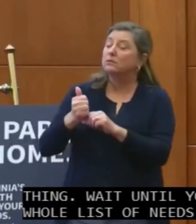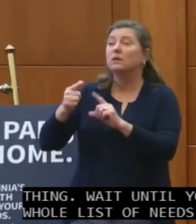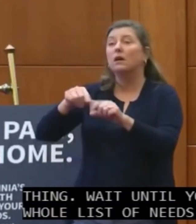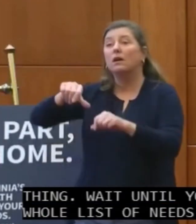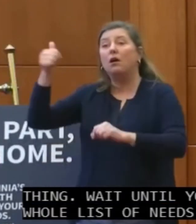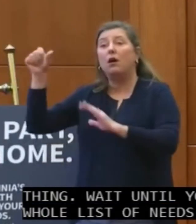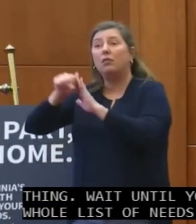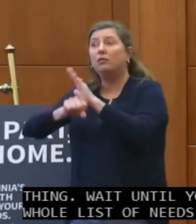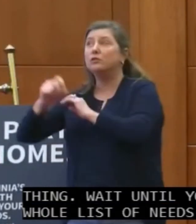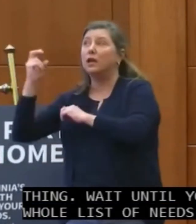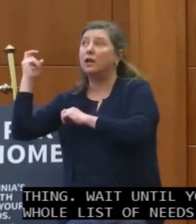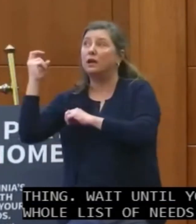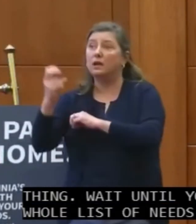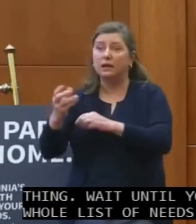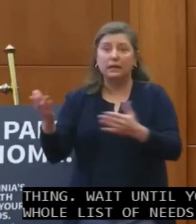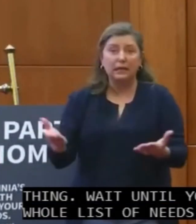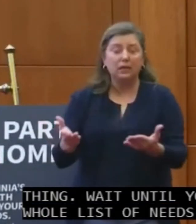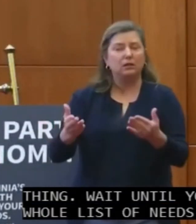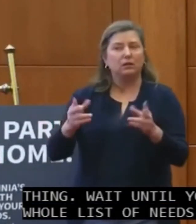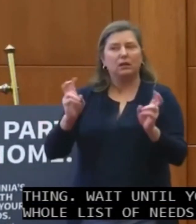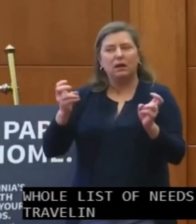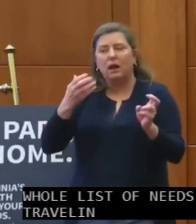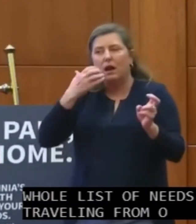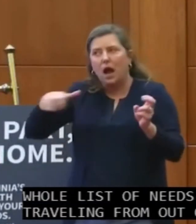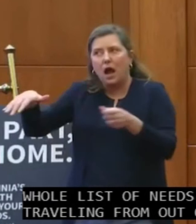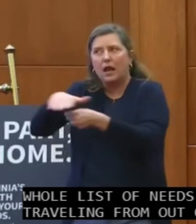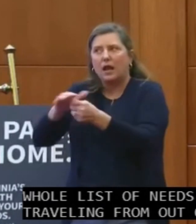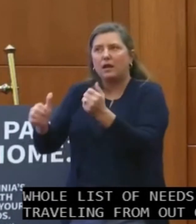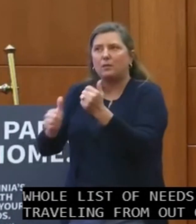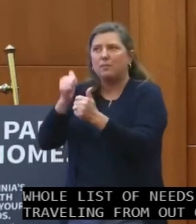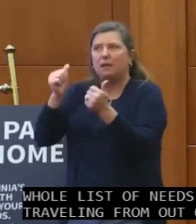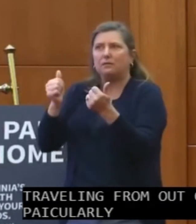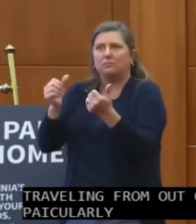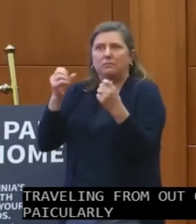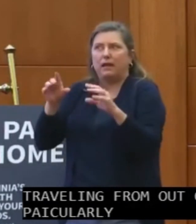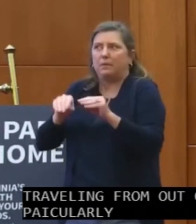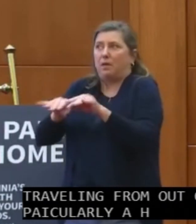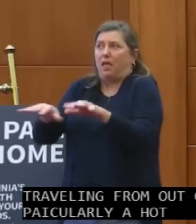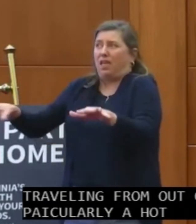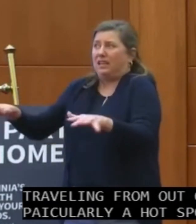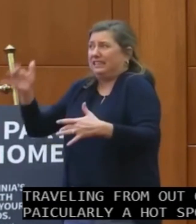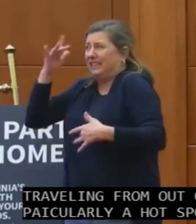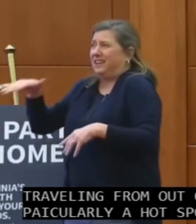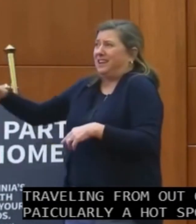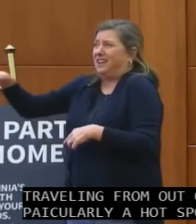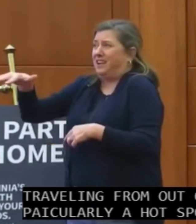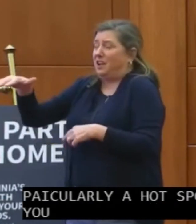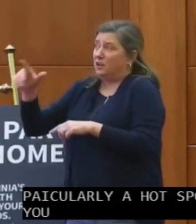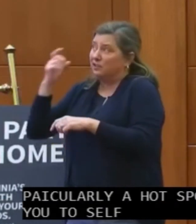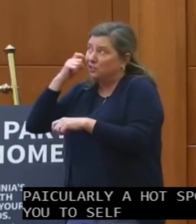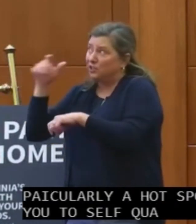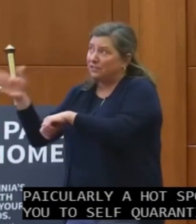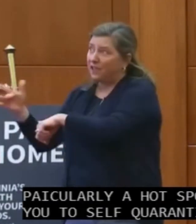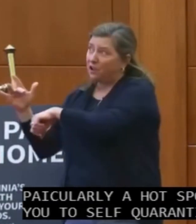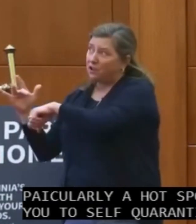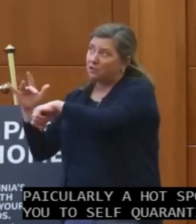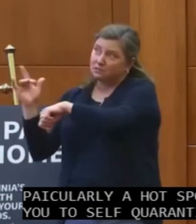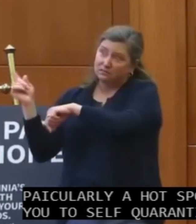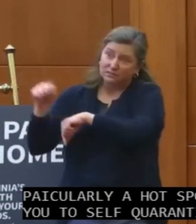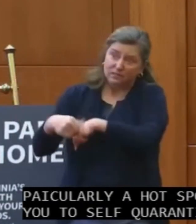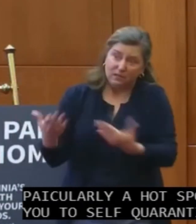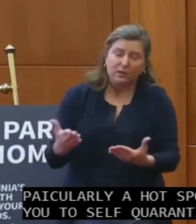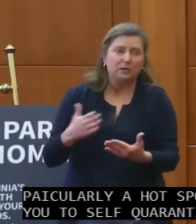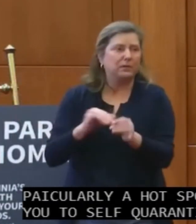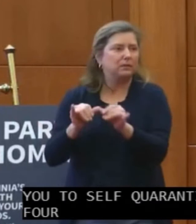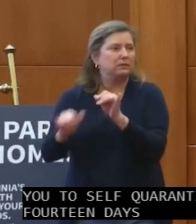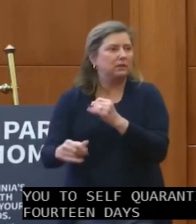out of state, particularly a hot spot, I urge you to self-quarantine for 14 days. As of